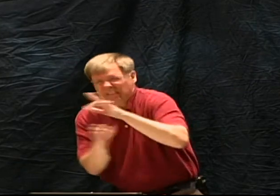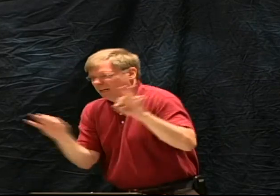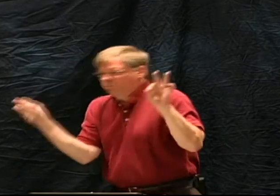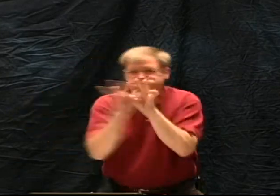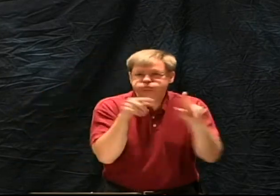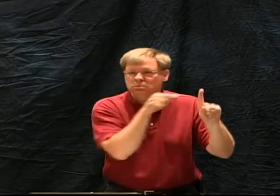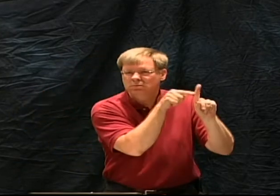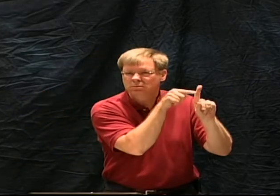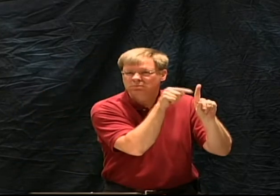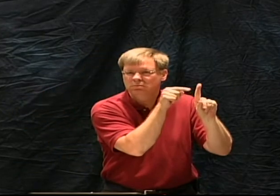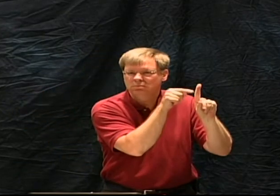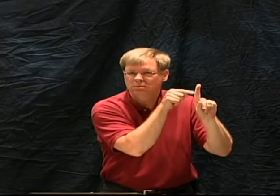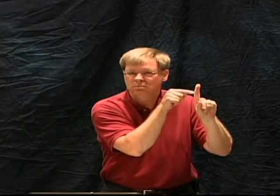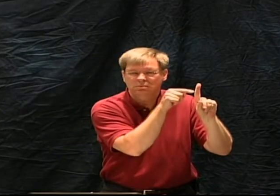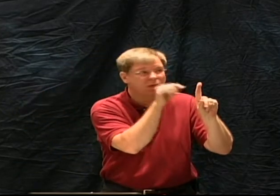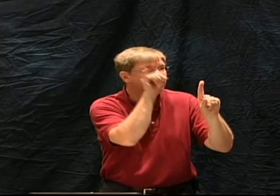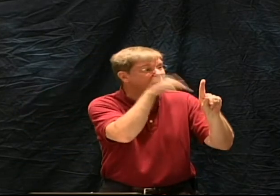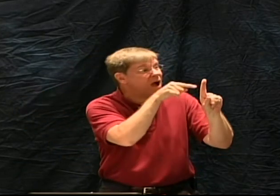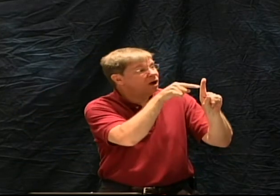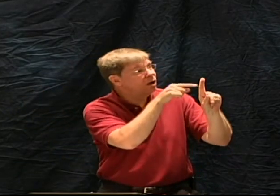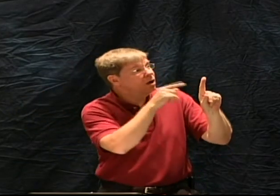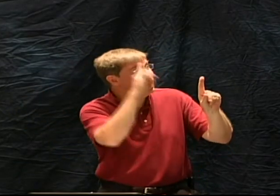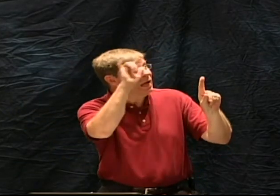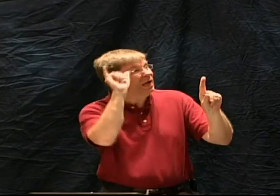...the very foundation of our faith...